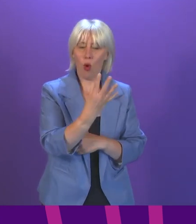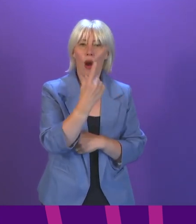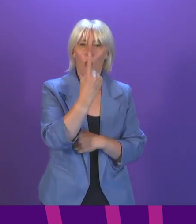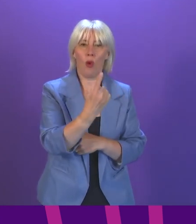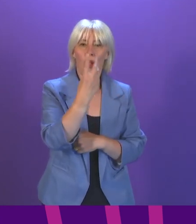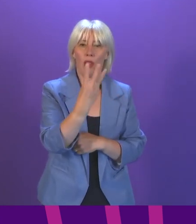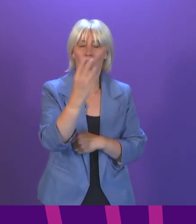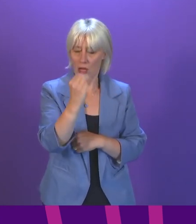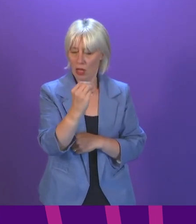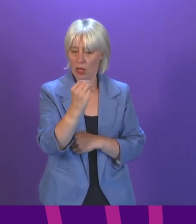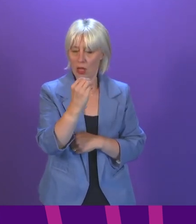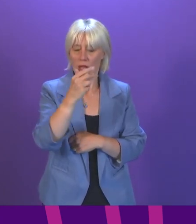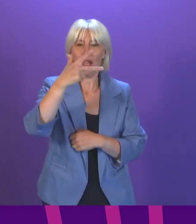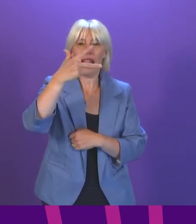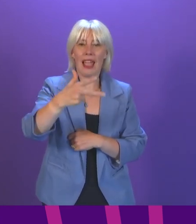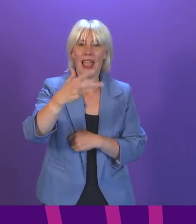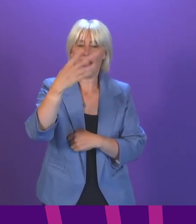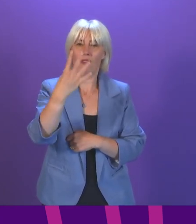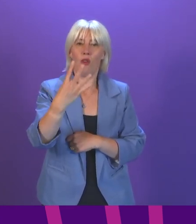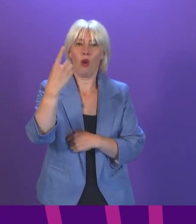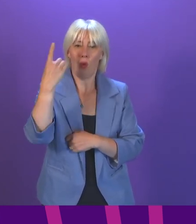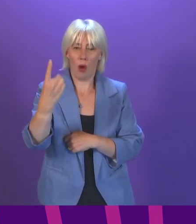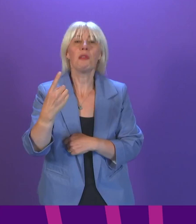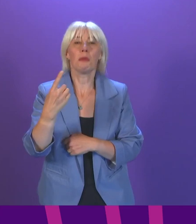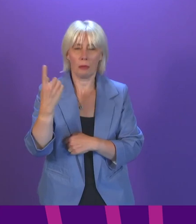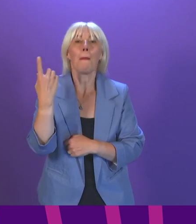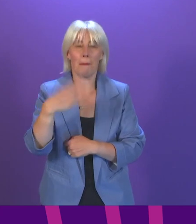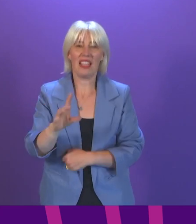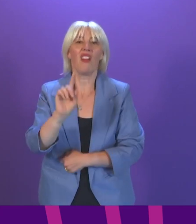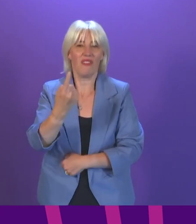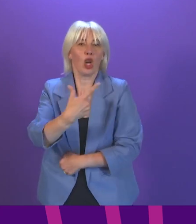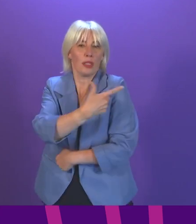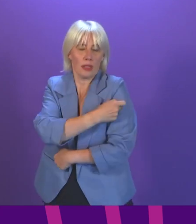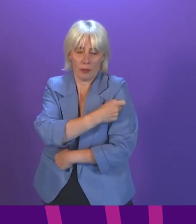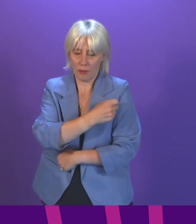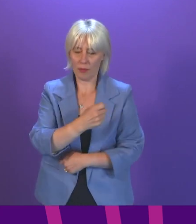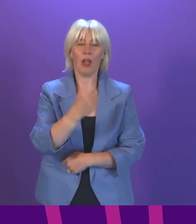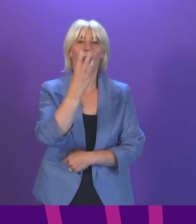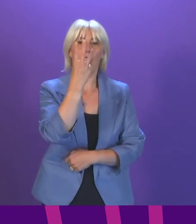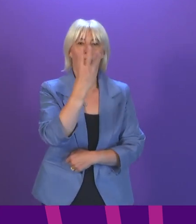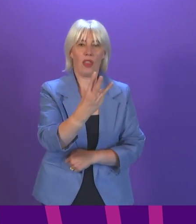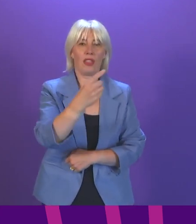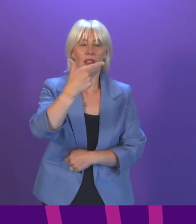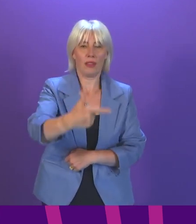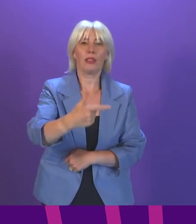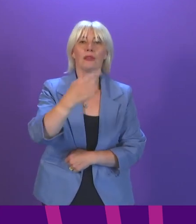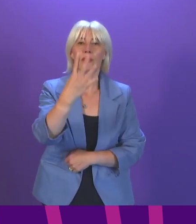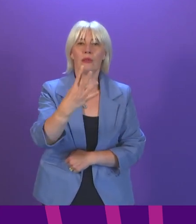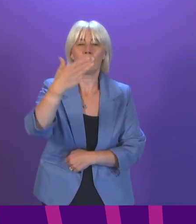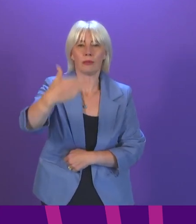,841 people have had a first dose and 3,749